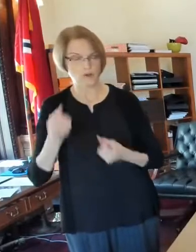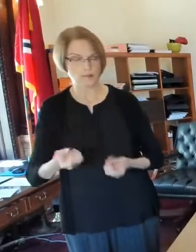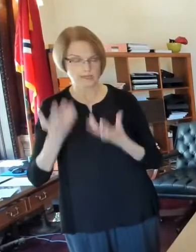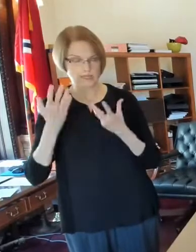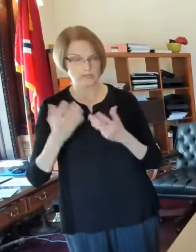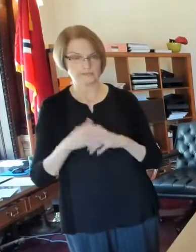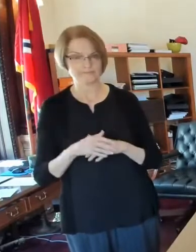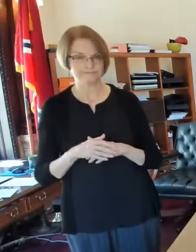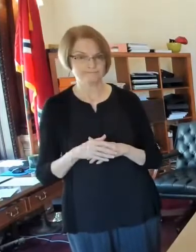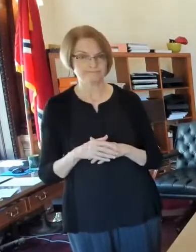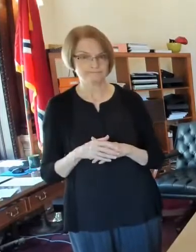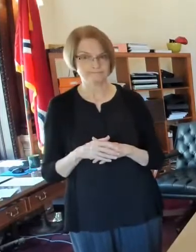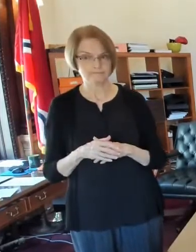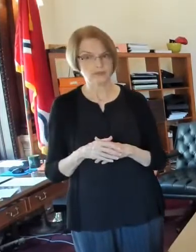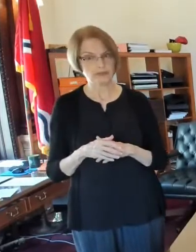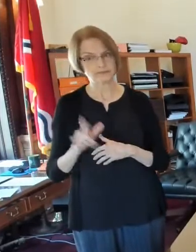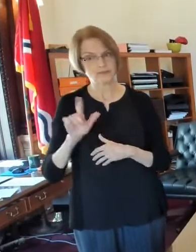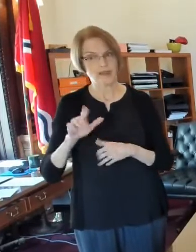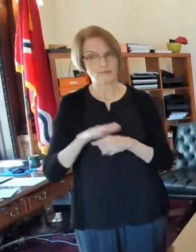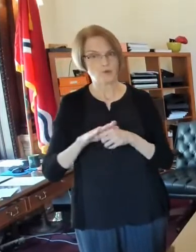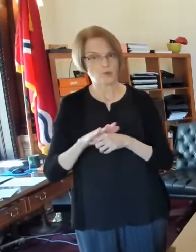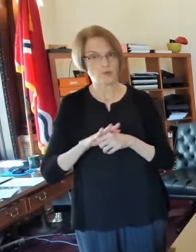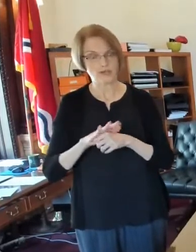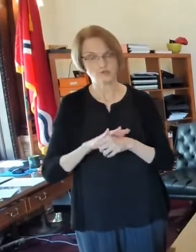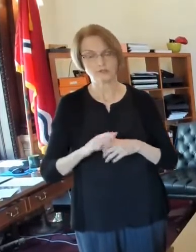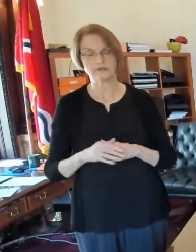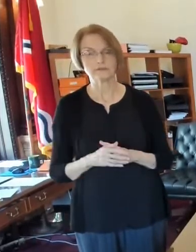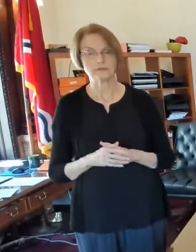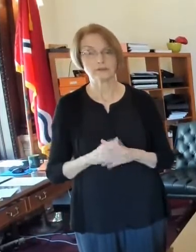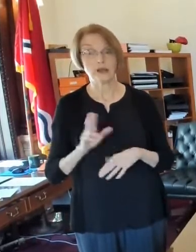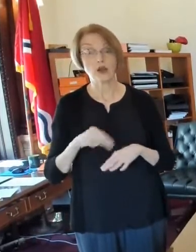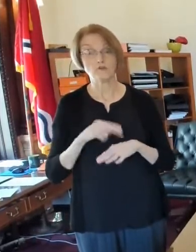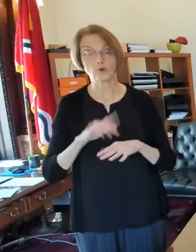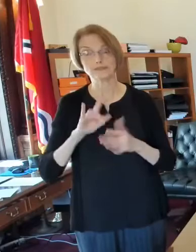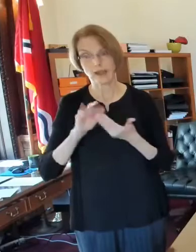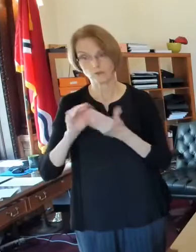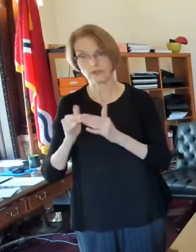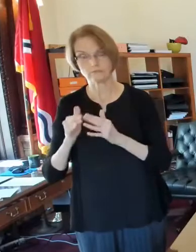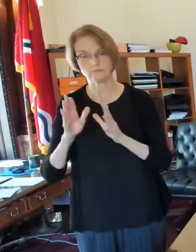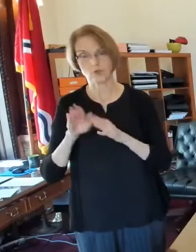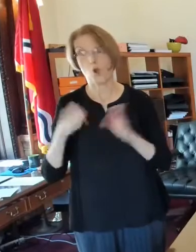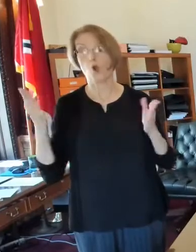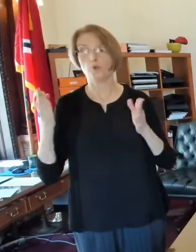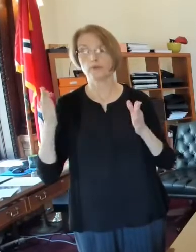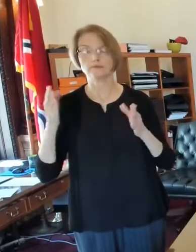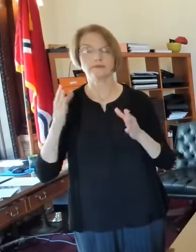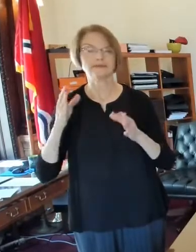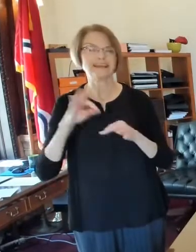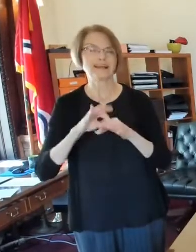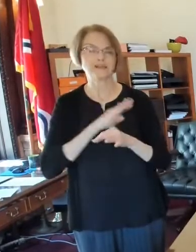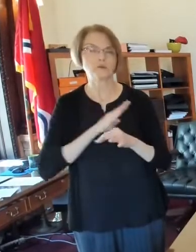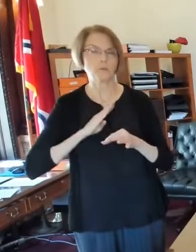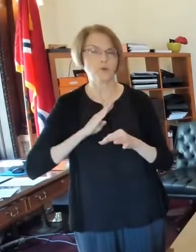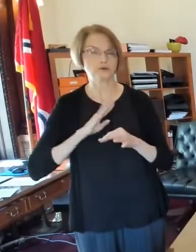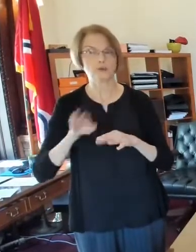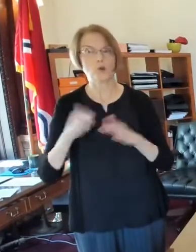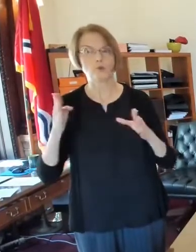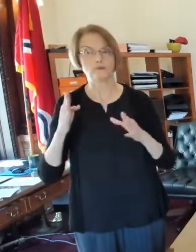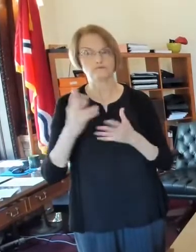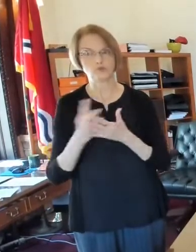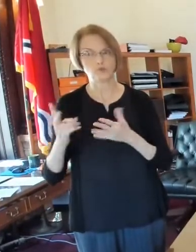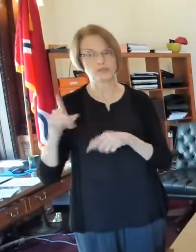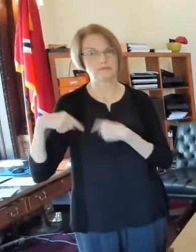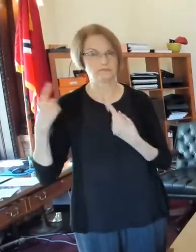uh, for those, for the library locations. And then of course, downtown has been open. The downtown election board has been open for a couple of weeks, but,